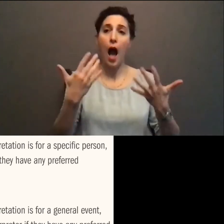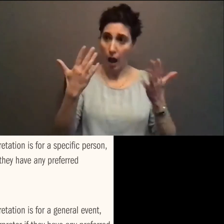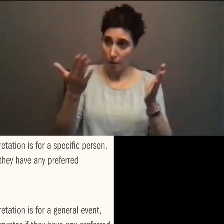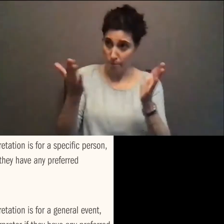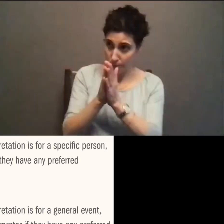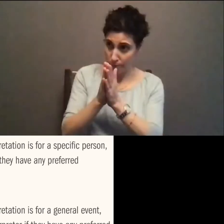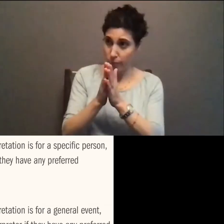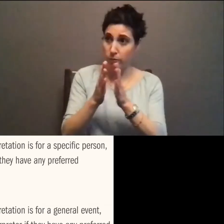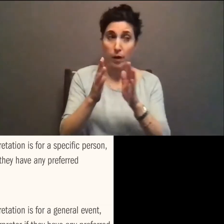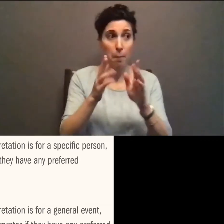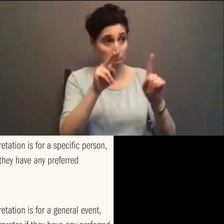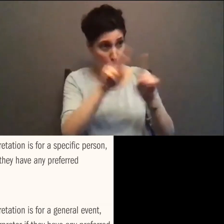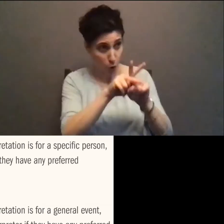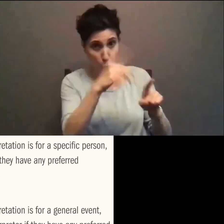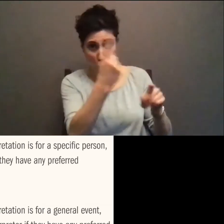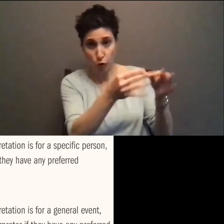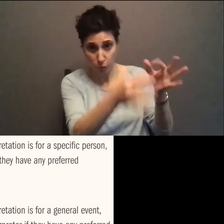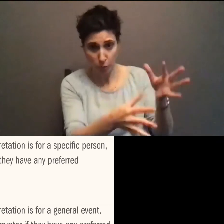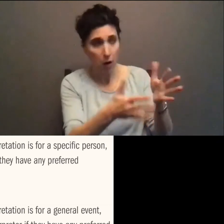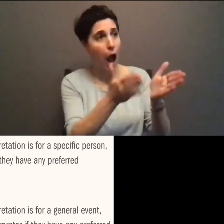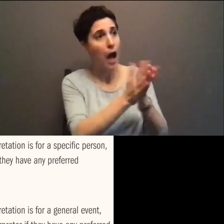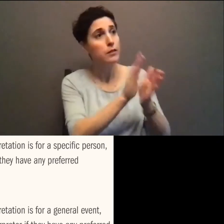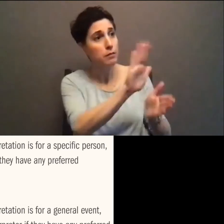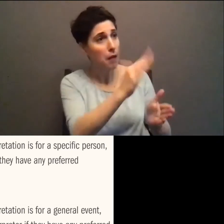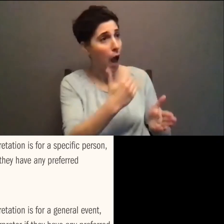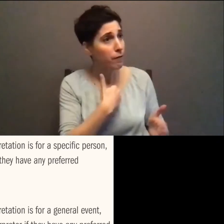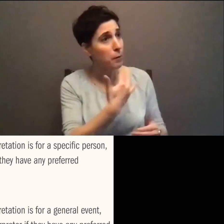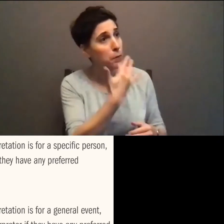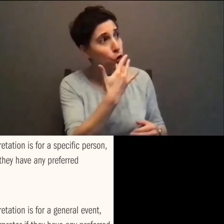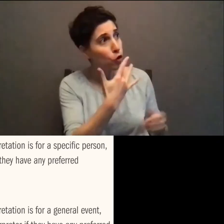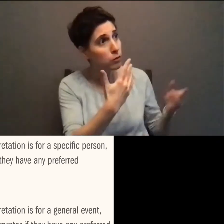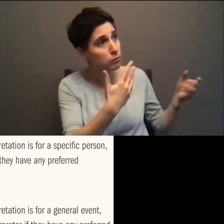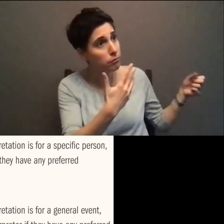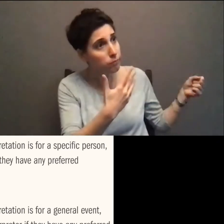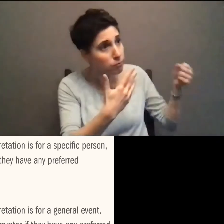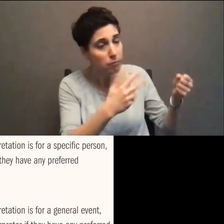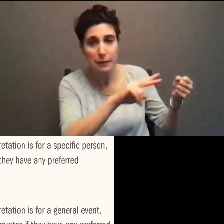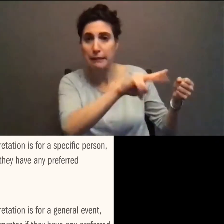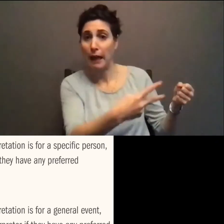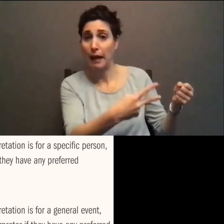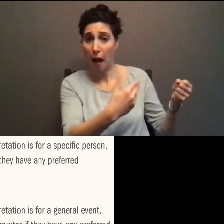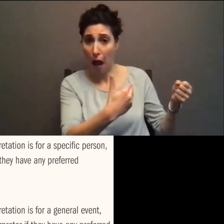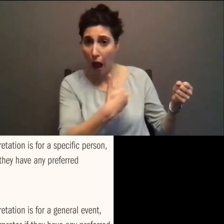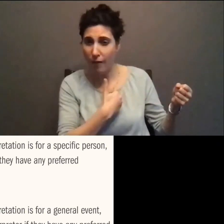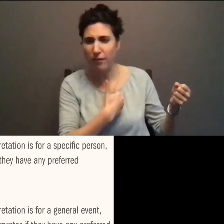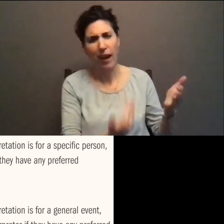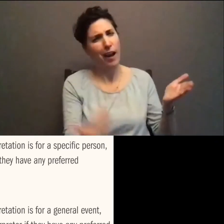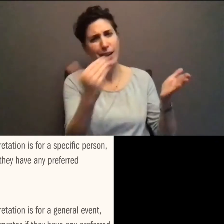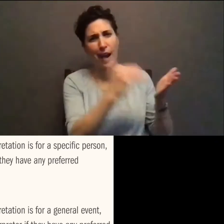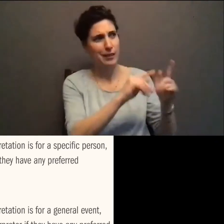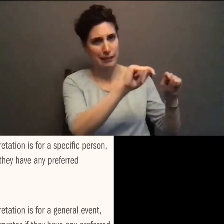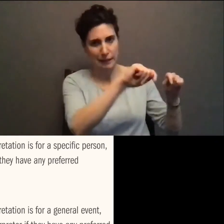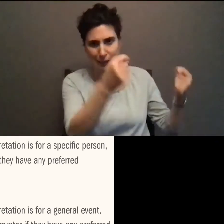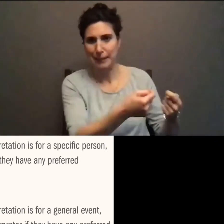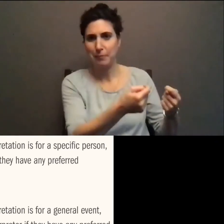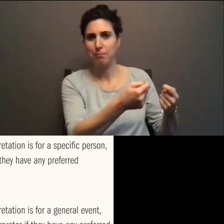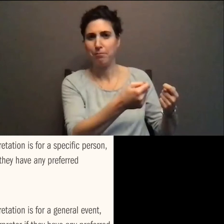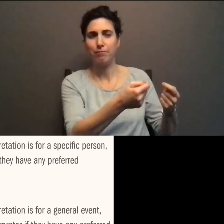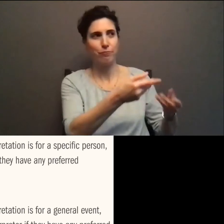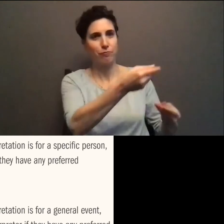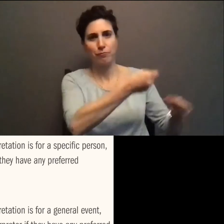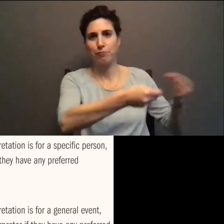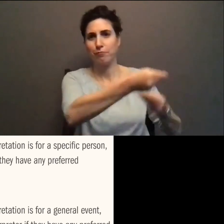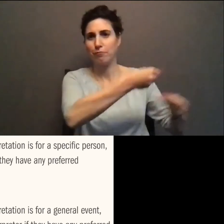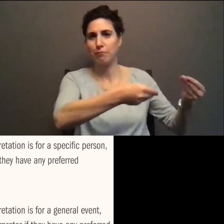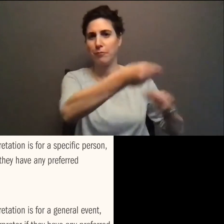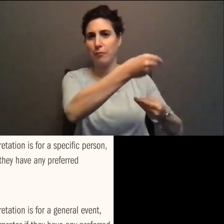So it's kind of the same idea. You're working. It's a communication job. You want people to be working, to